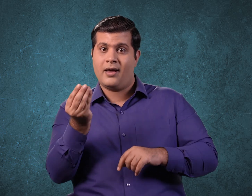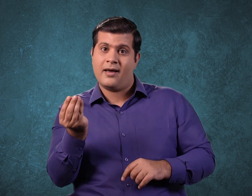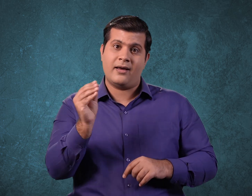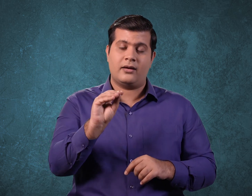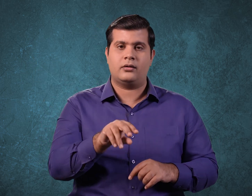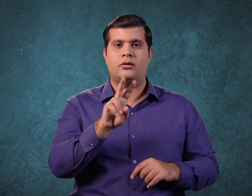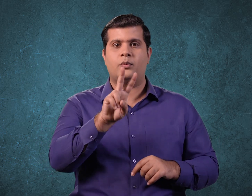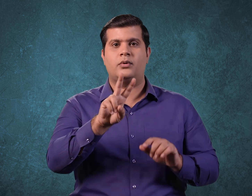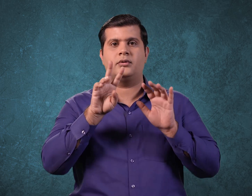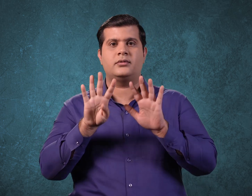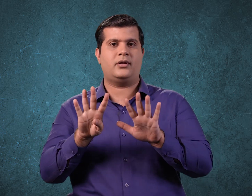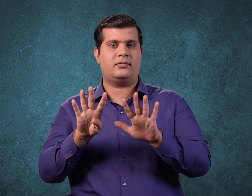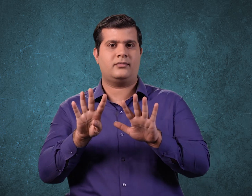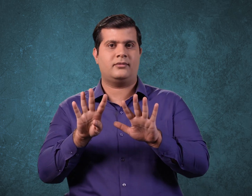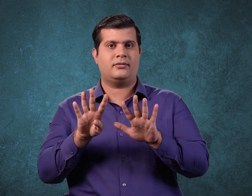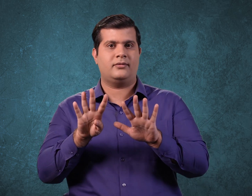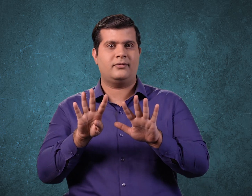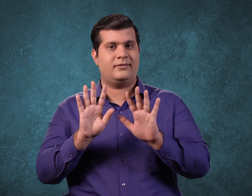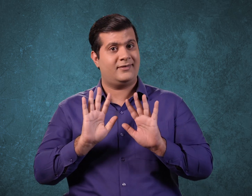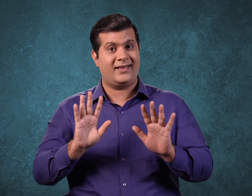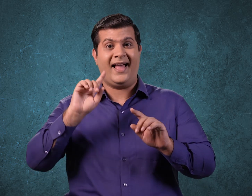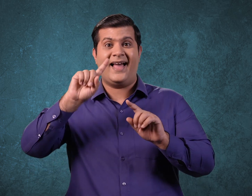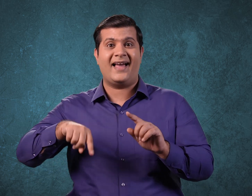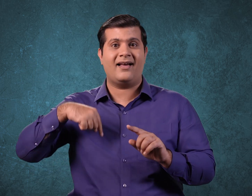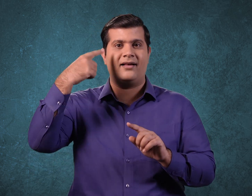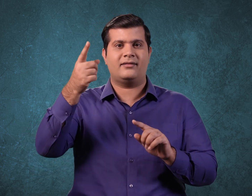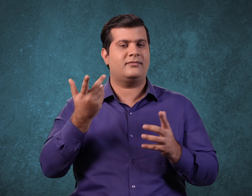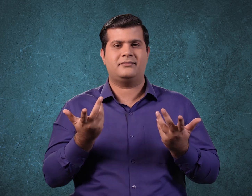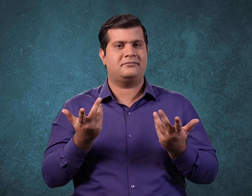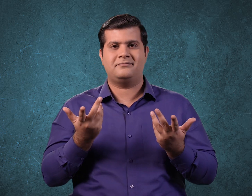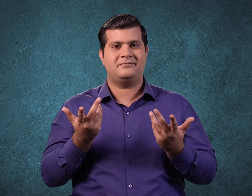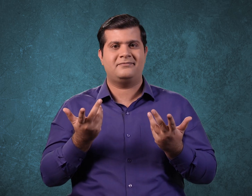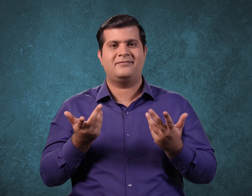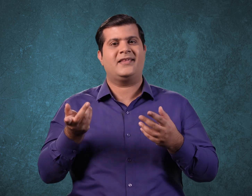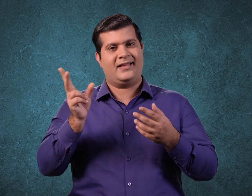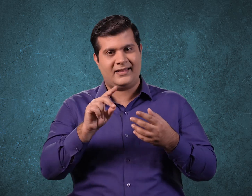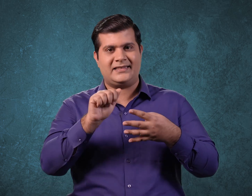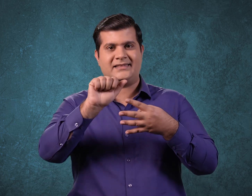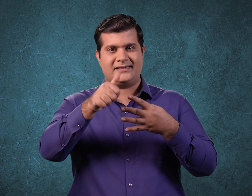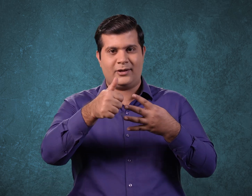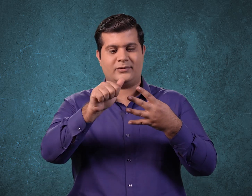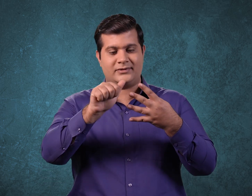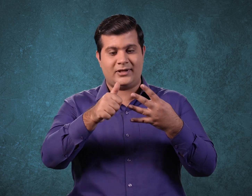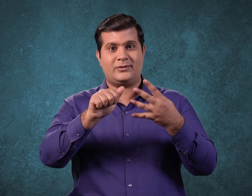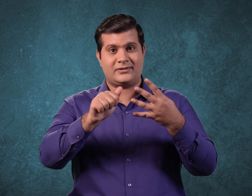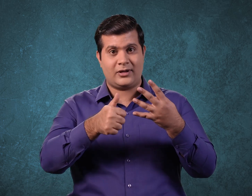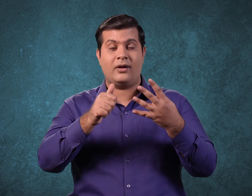why we add 1 extra day, that is the 29th day in February. Then again, we add up all the 6 hours and get an extra day